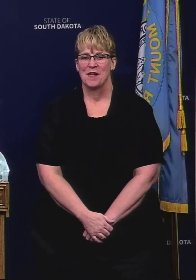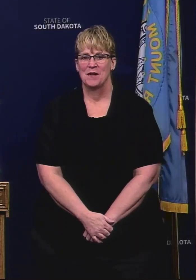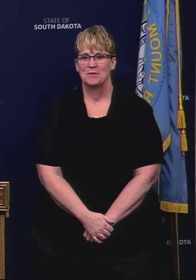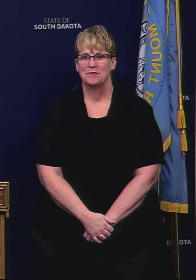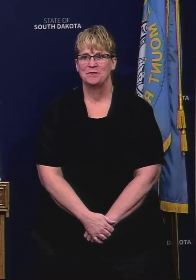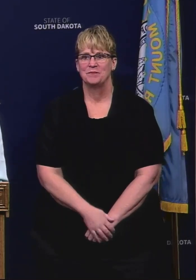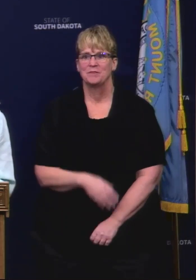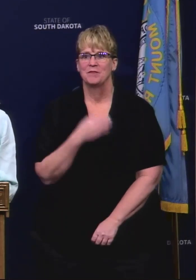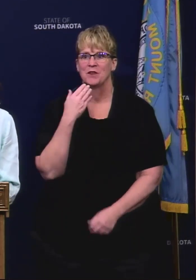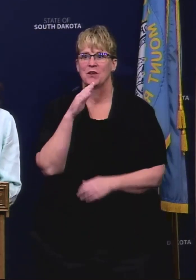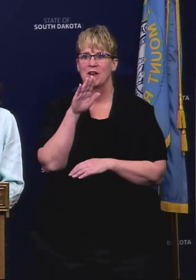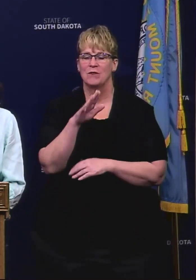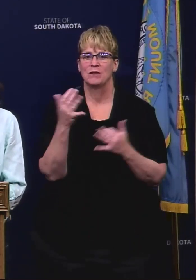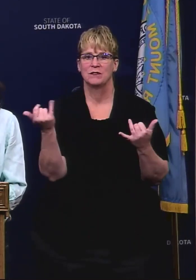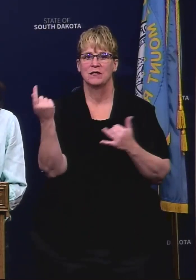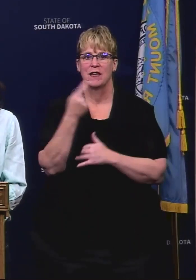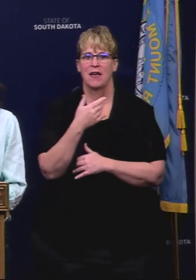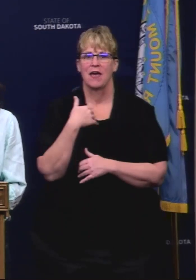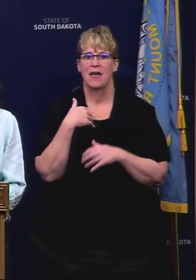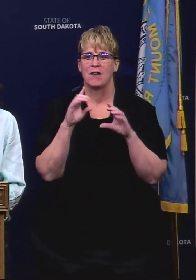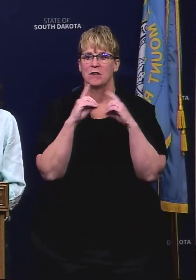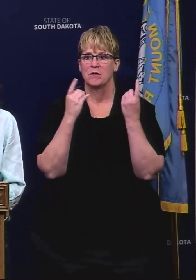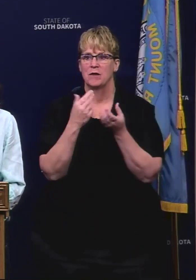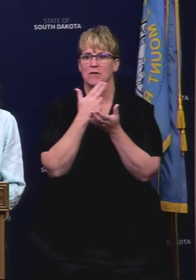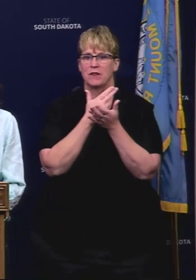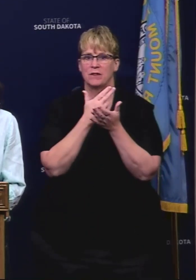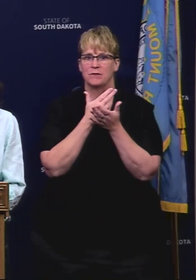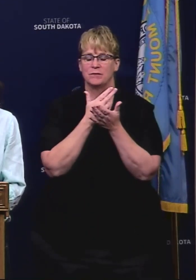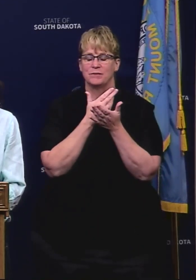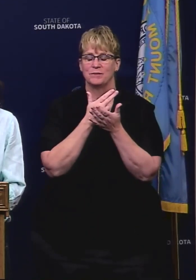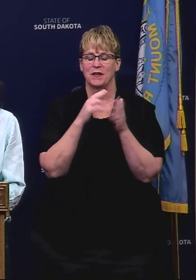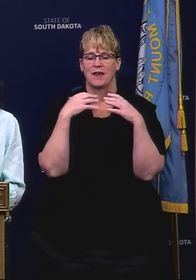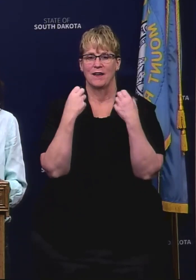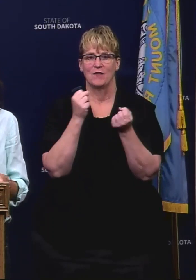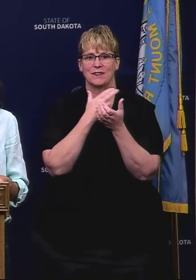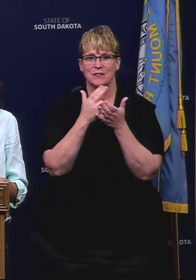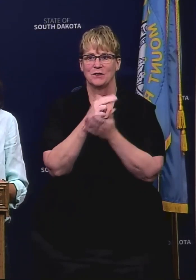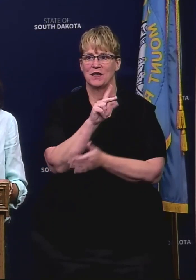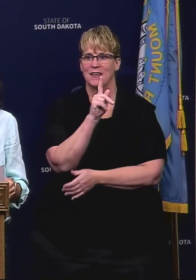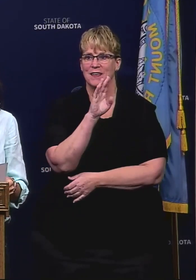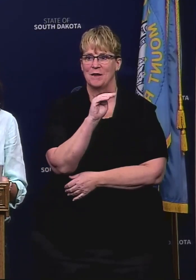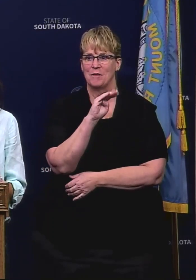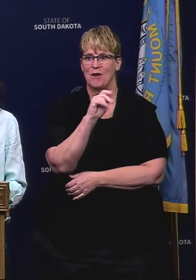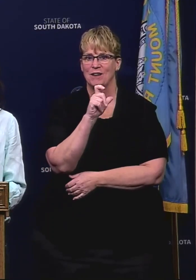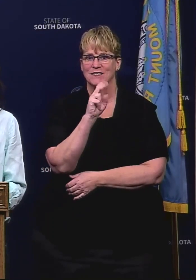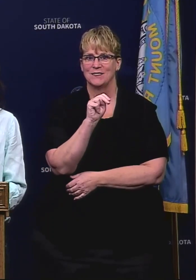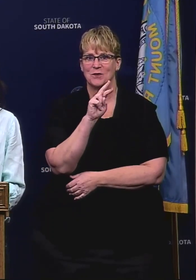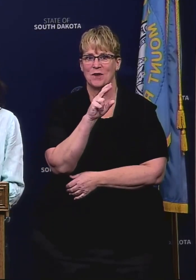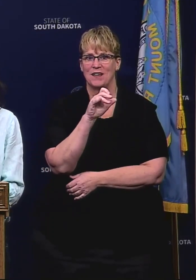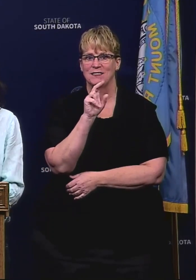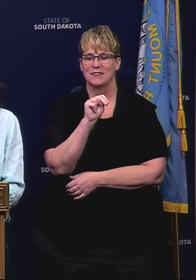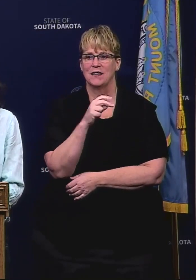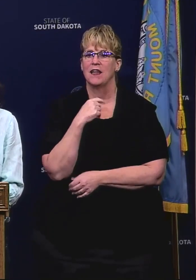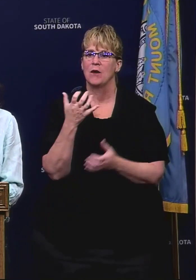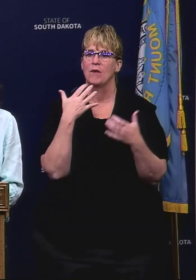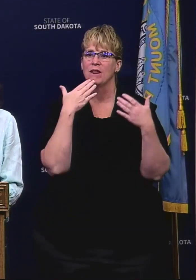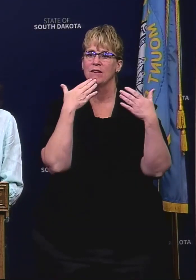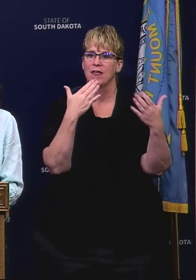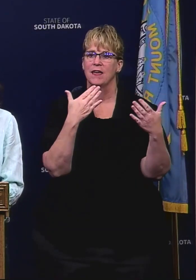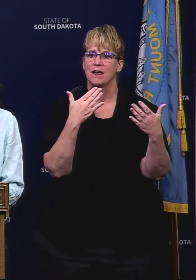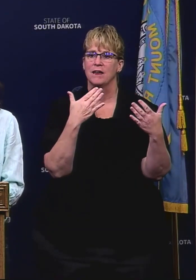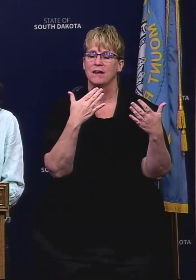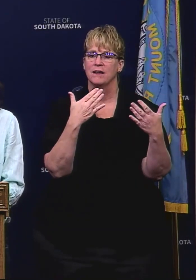Good afternoon everyone. Today I'm joined by our Secretary of the Department of Health, Kim Malsam-Risdom, and I also want to thank the